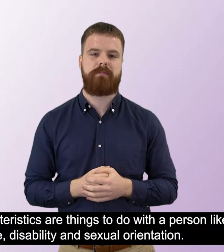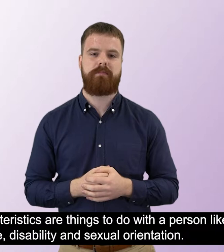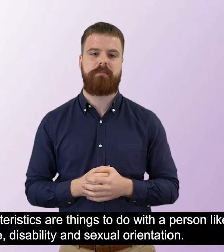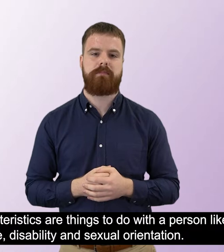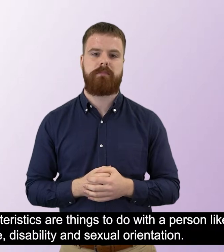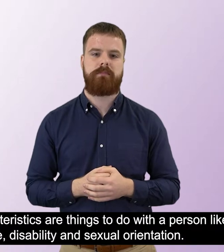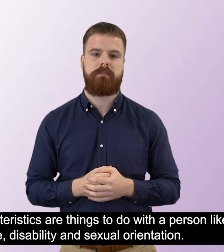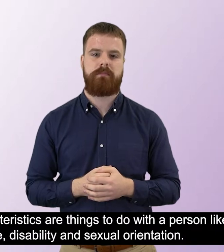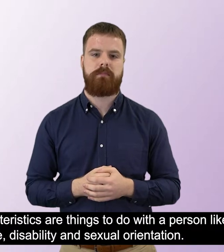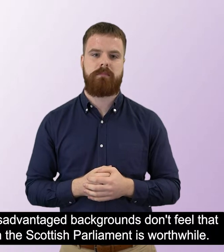orientation.